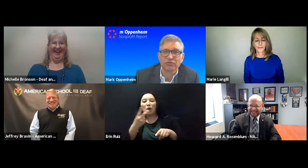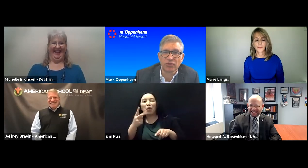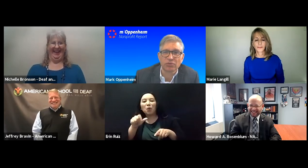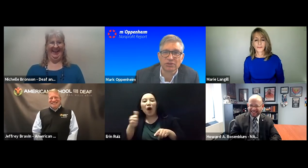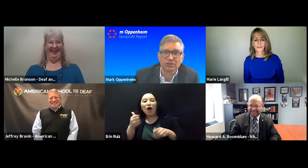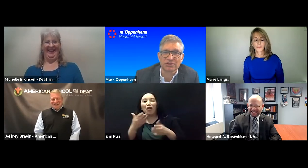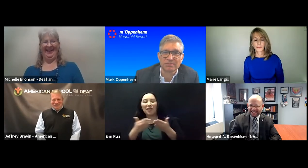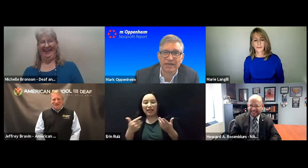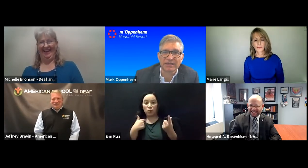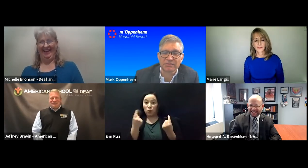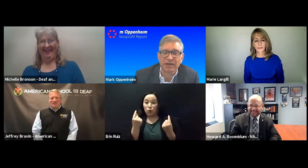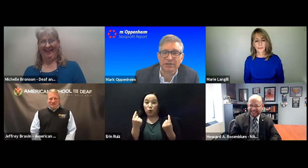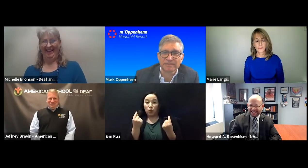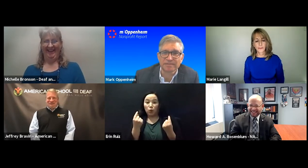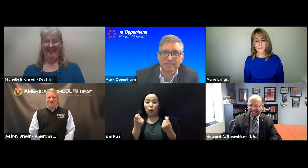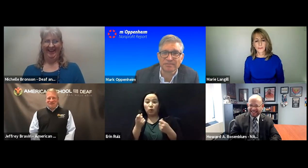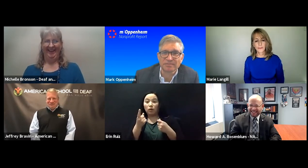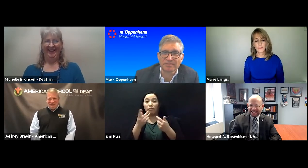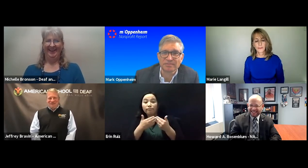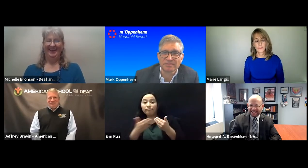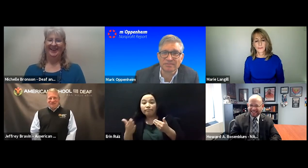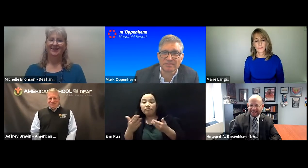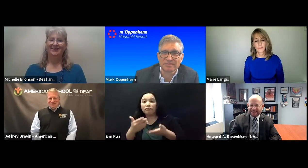do going forward to make things better.